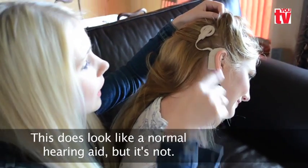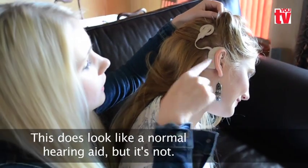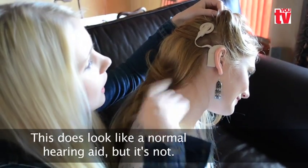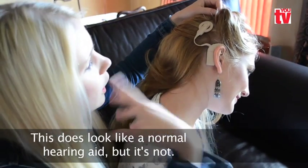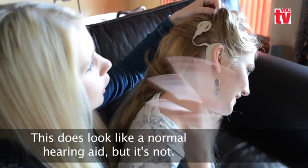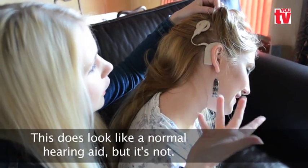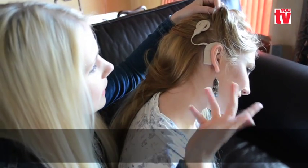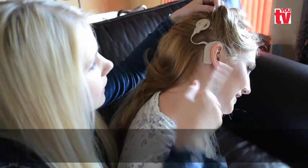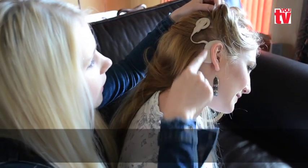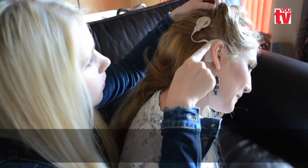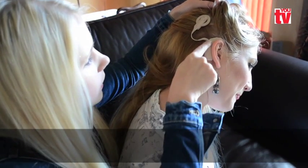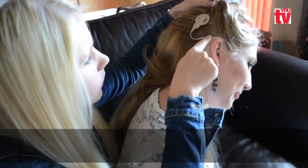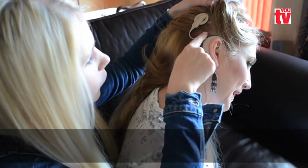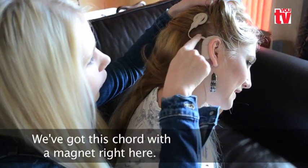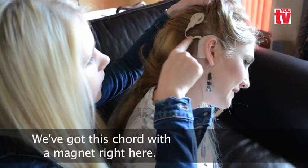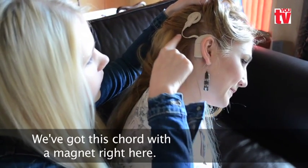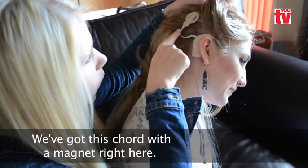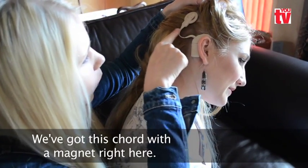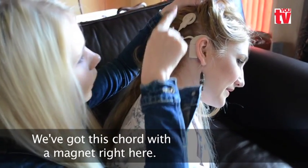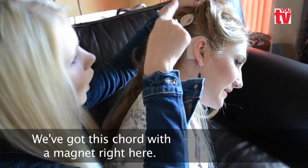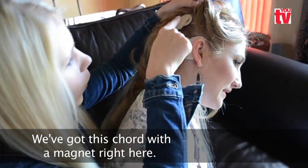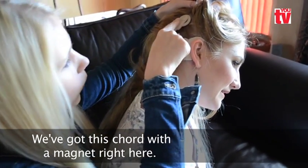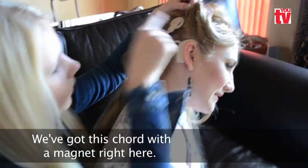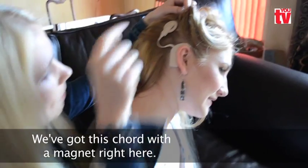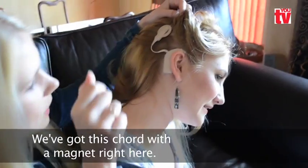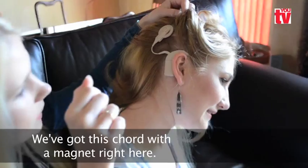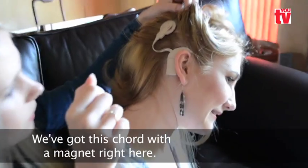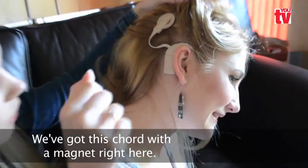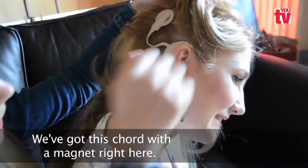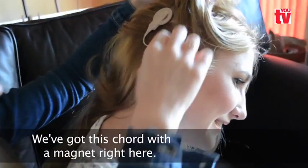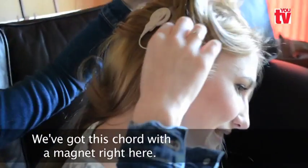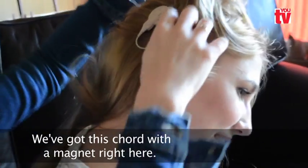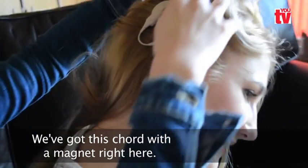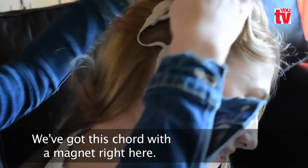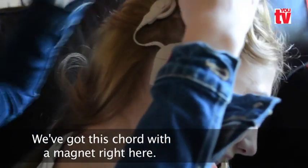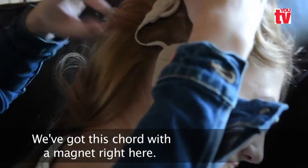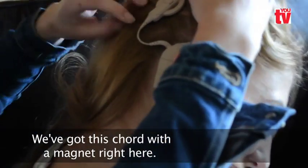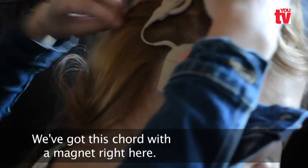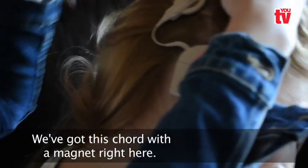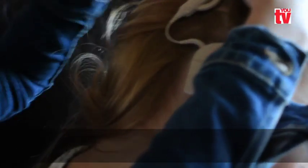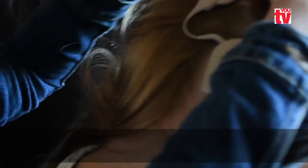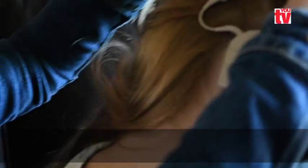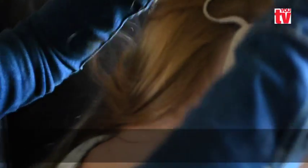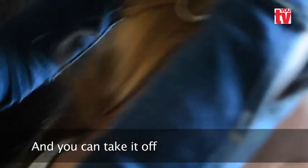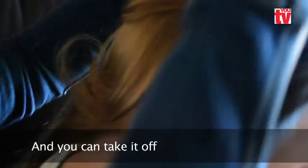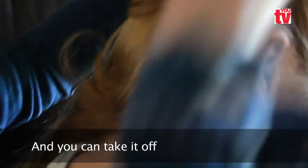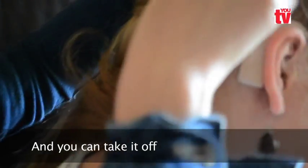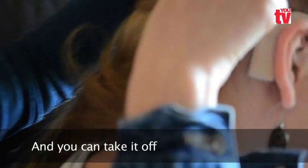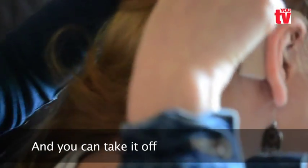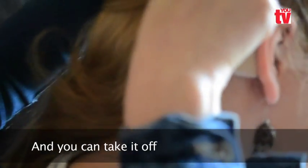aid. And you can see that because we have got this cord with the magnets right here. And if you take it off,